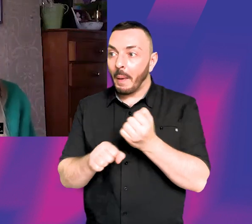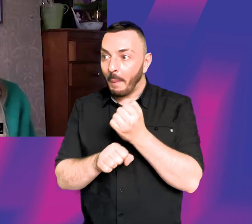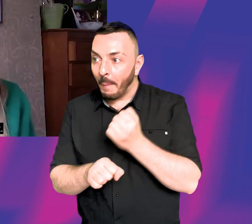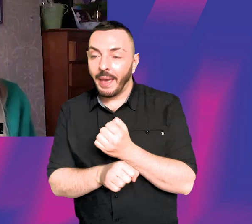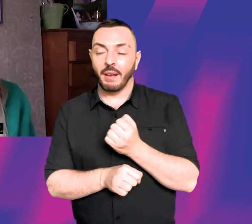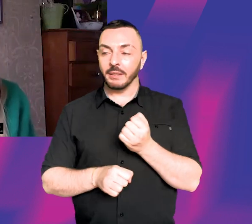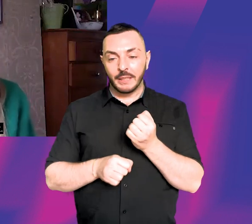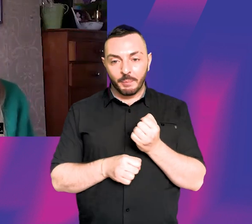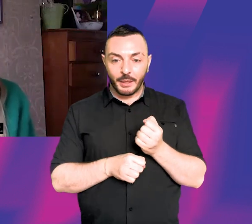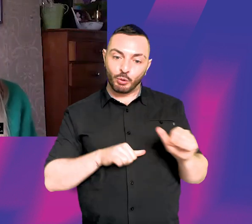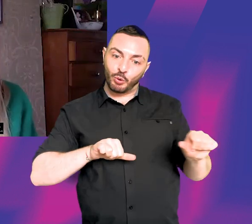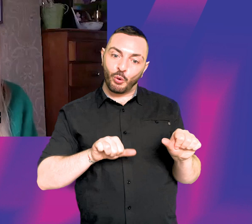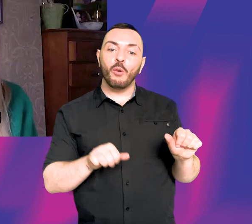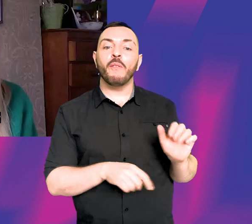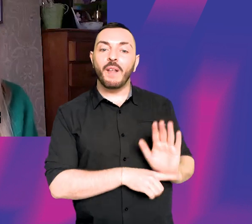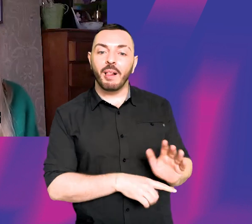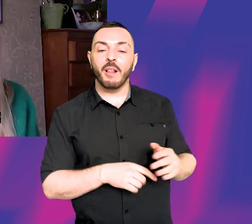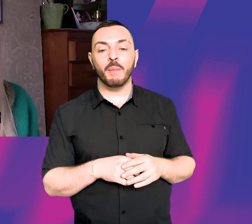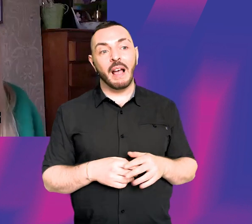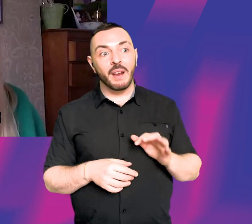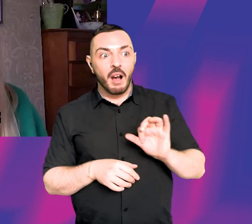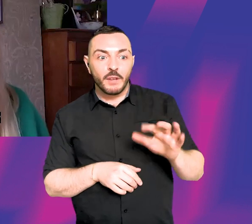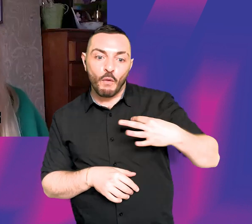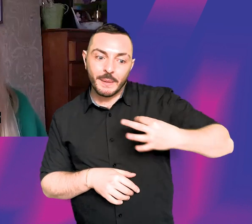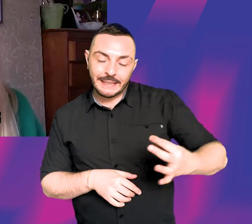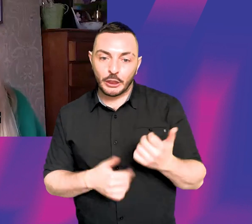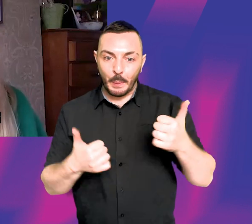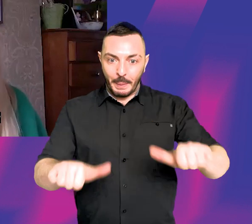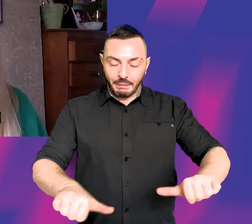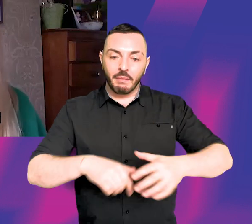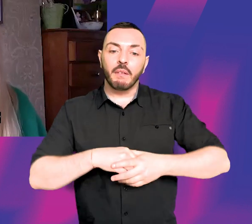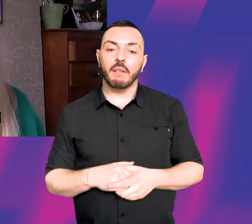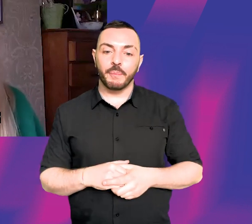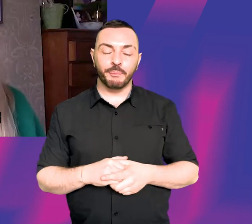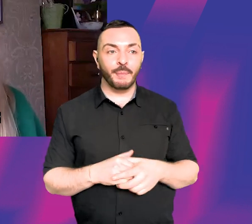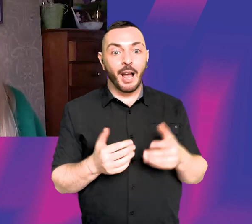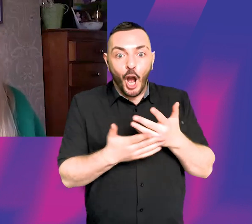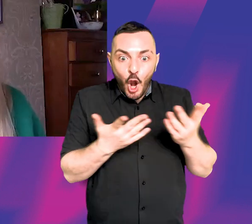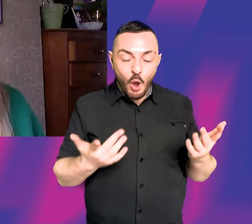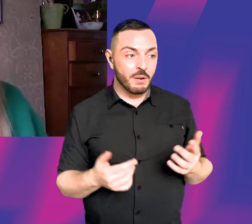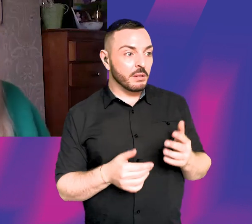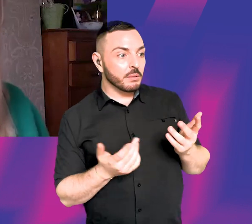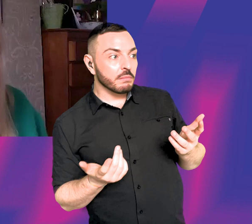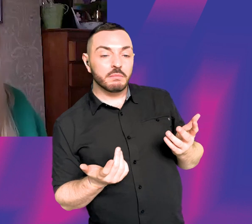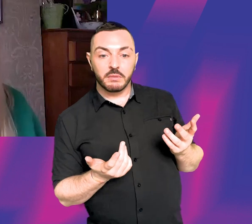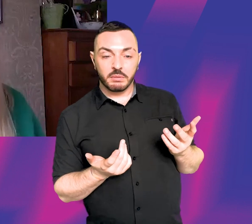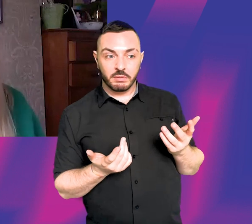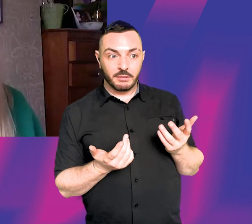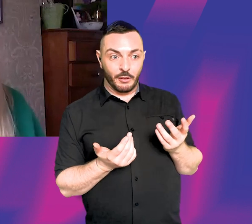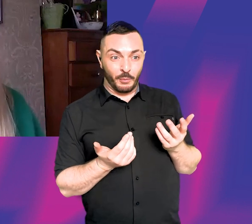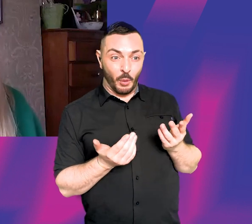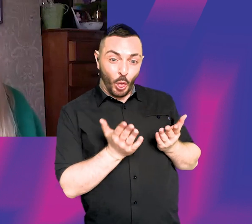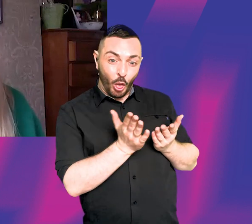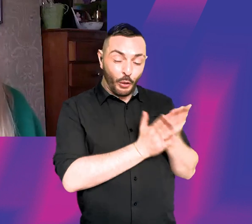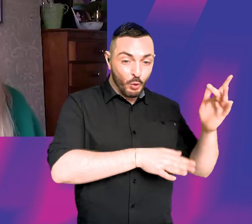representation as a writer after that. So quite a lot of people that I know didn't get representation, having been at drama school or